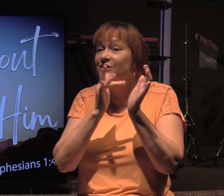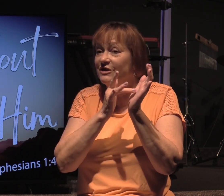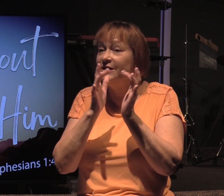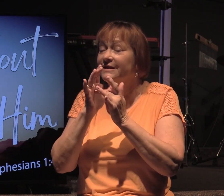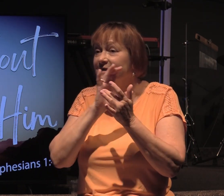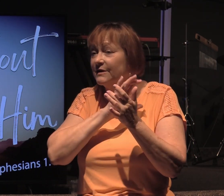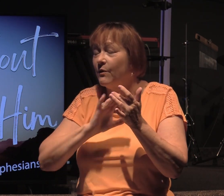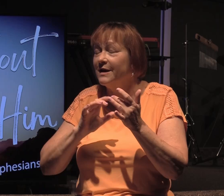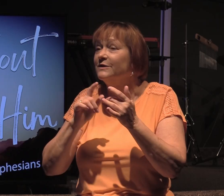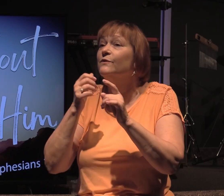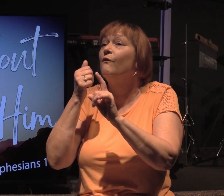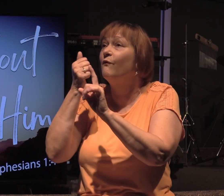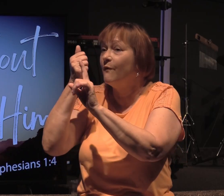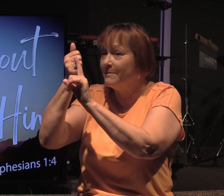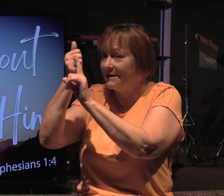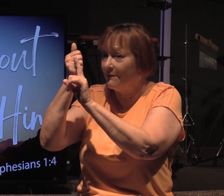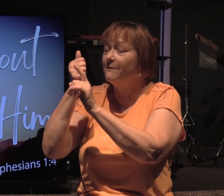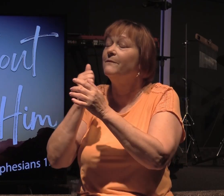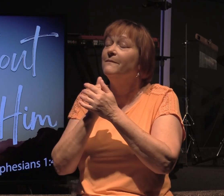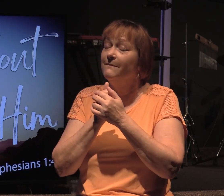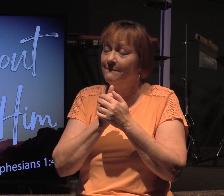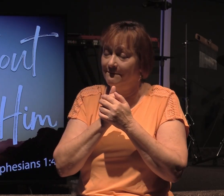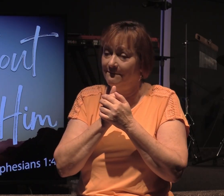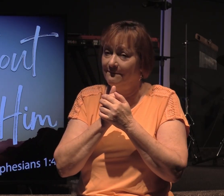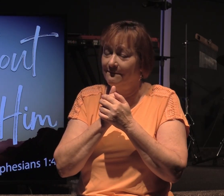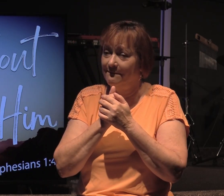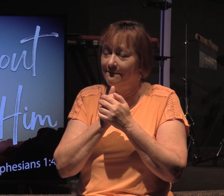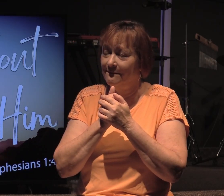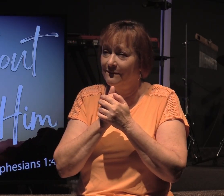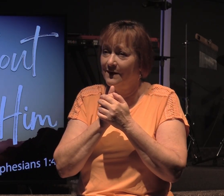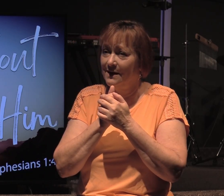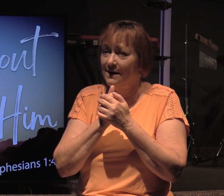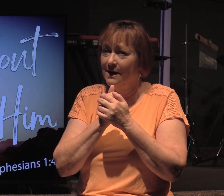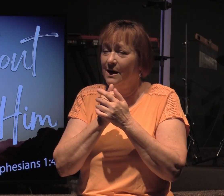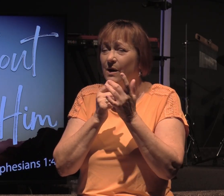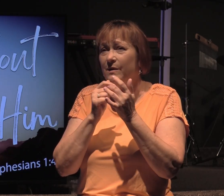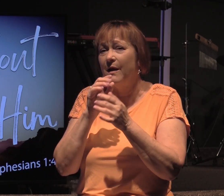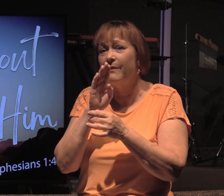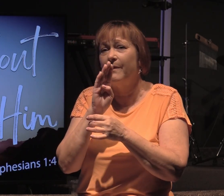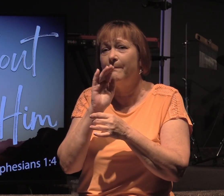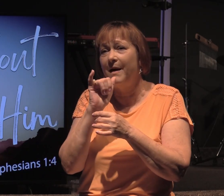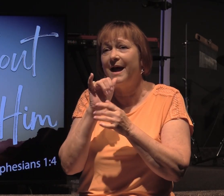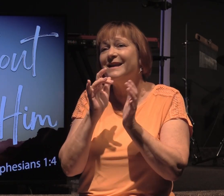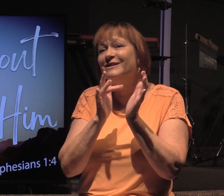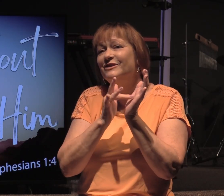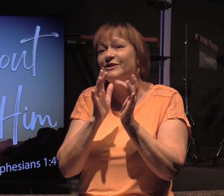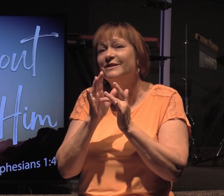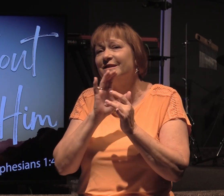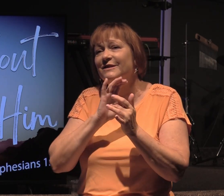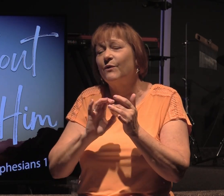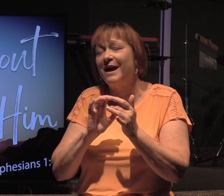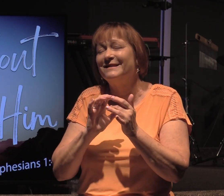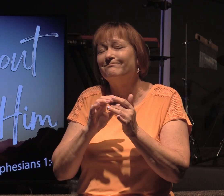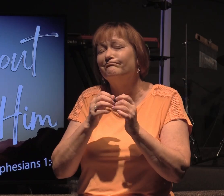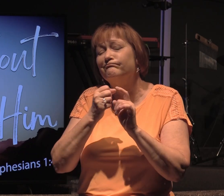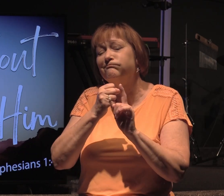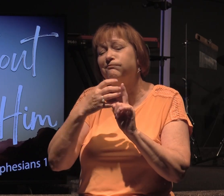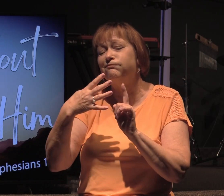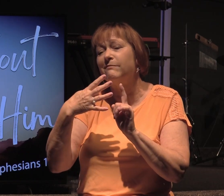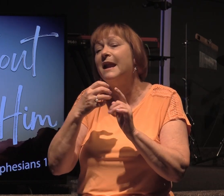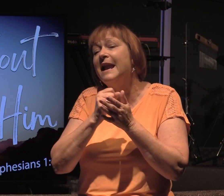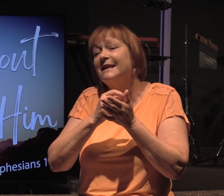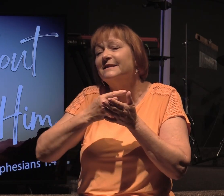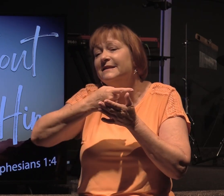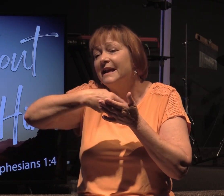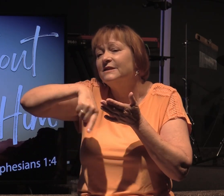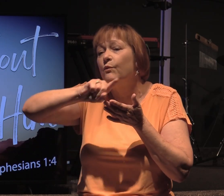Christ to himself. We're going to get the by Jesus Christ next week, but I want you to realize